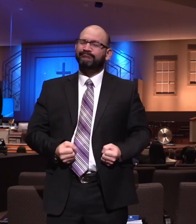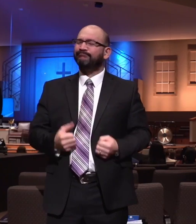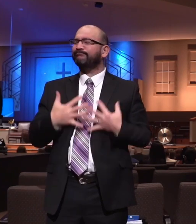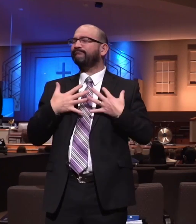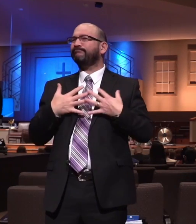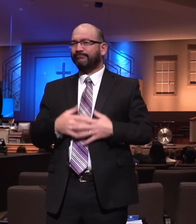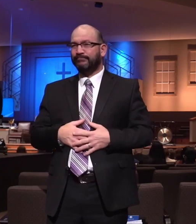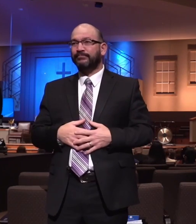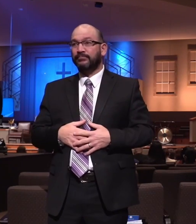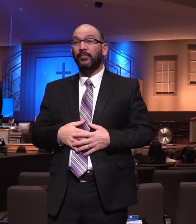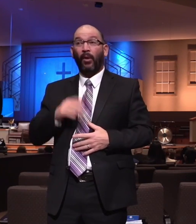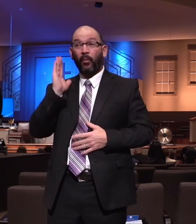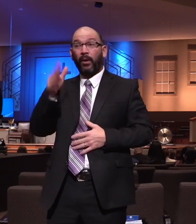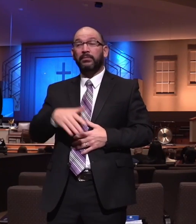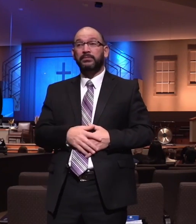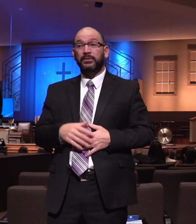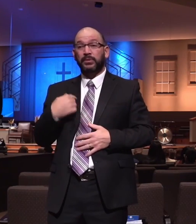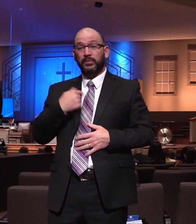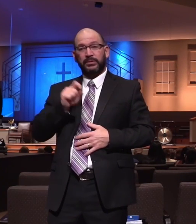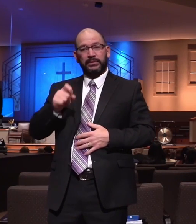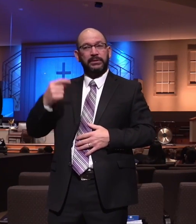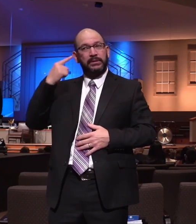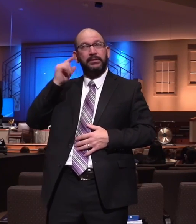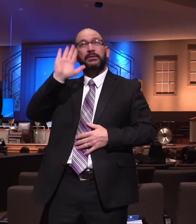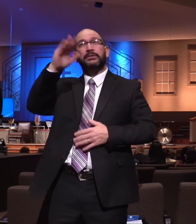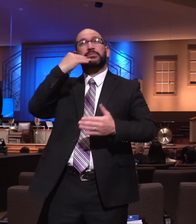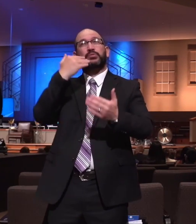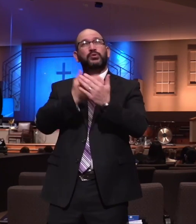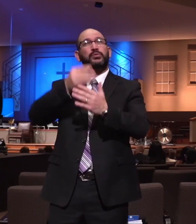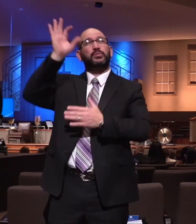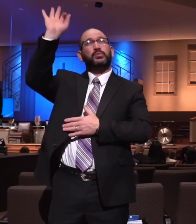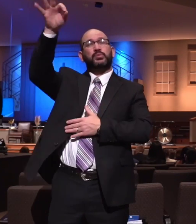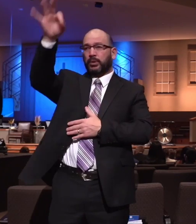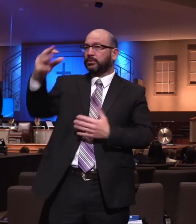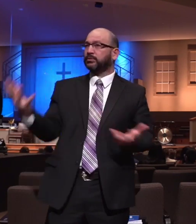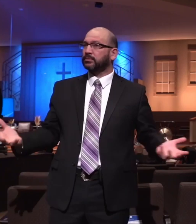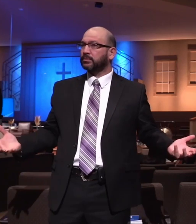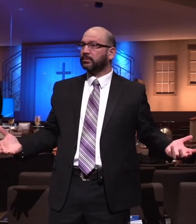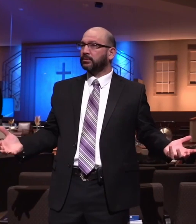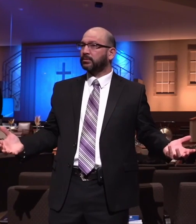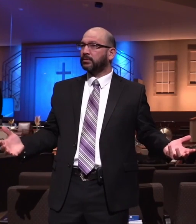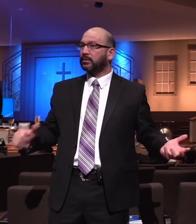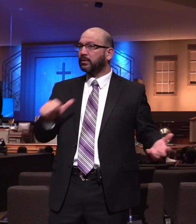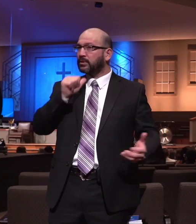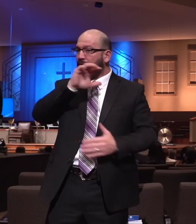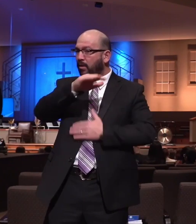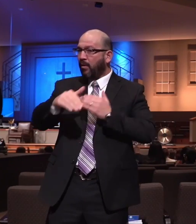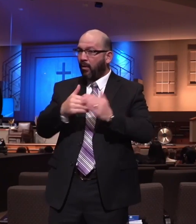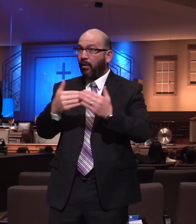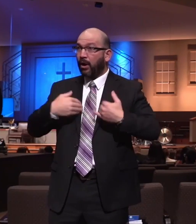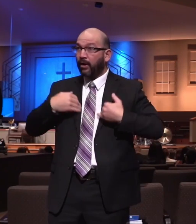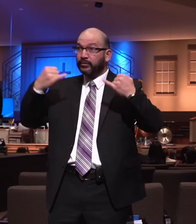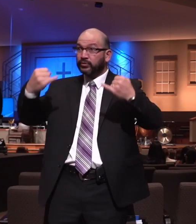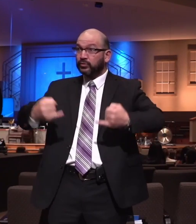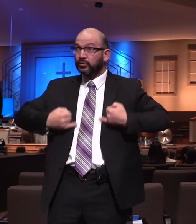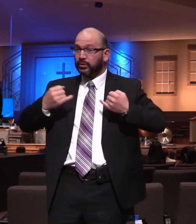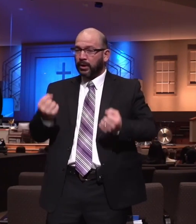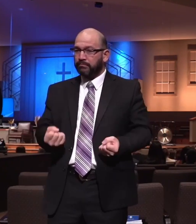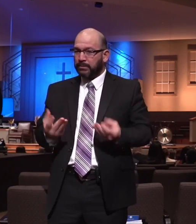And that is why we need the preaching of the Word of God. Why? Because not all bring joy, many bring sorrow. Look at 2 Timothy